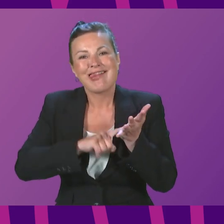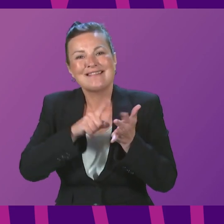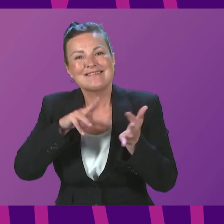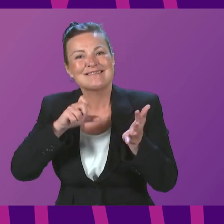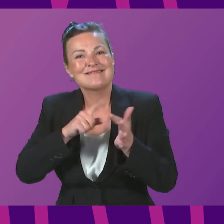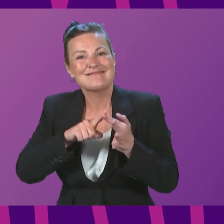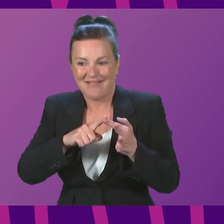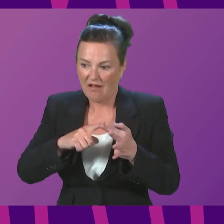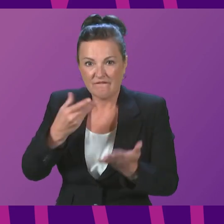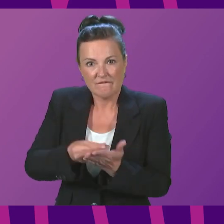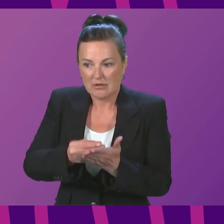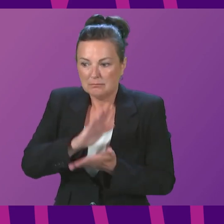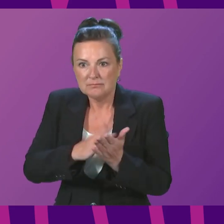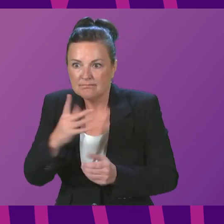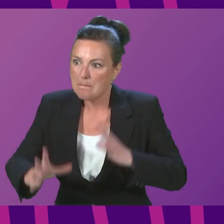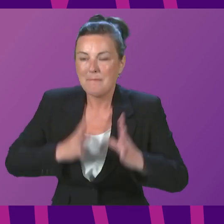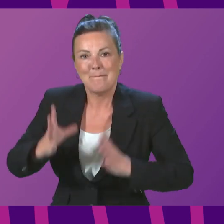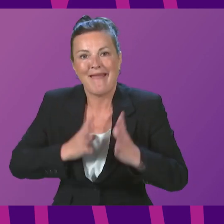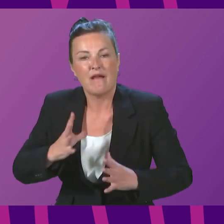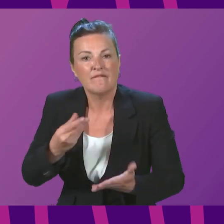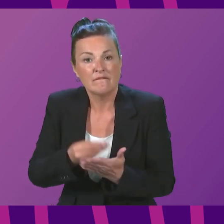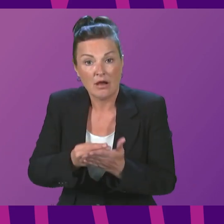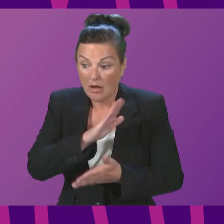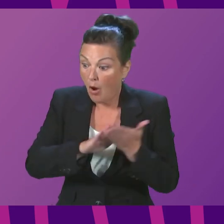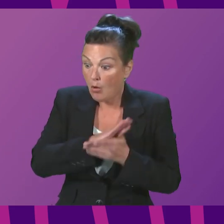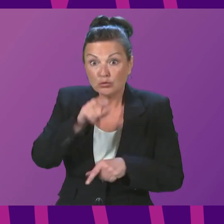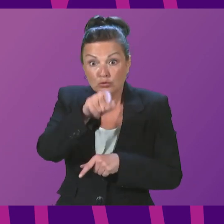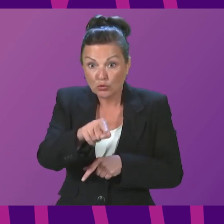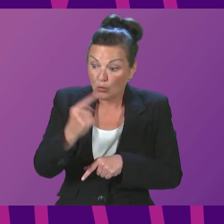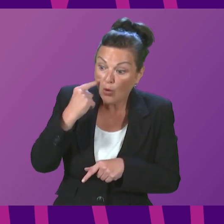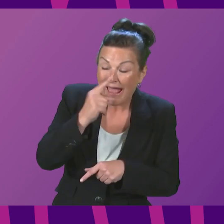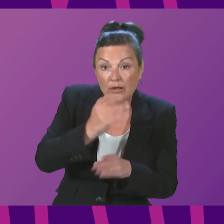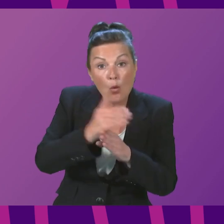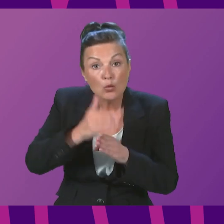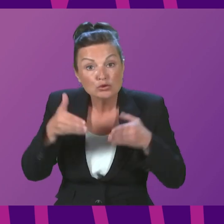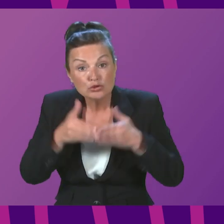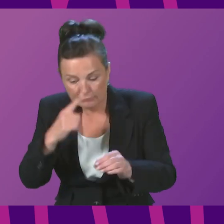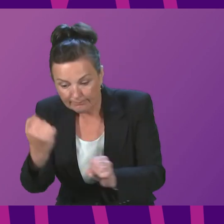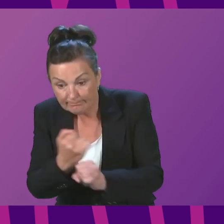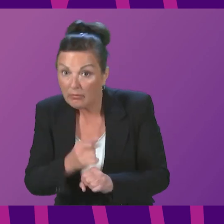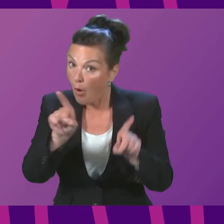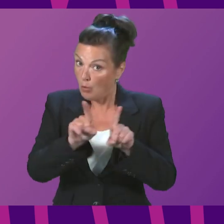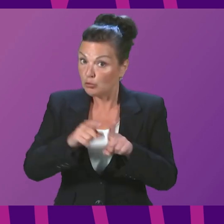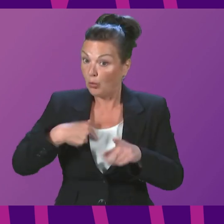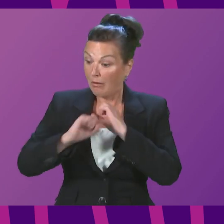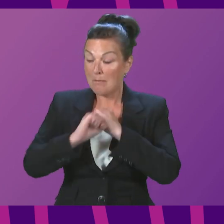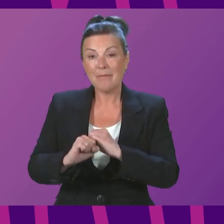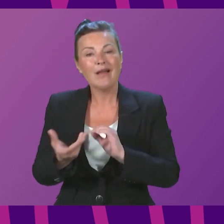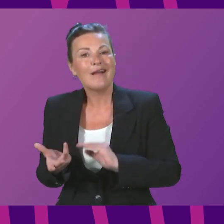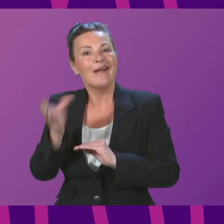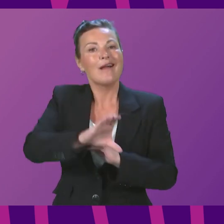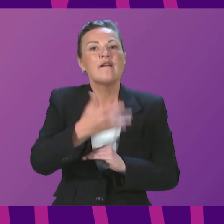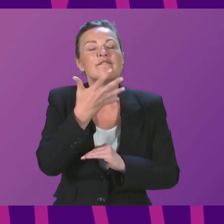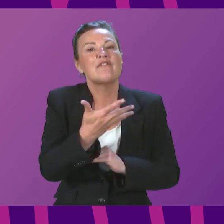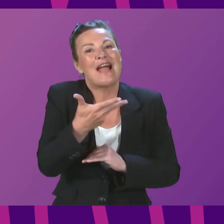and reduce the likelihood of breakdown on older vessels. We are also committed to investing a further £580 million in